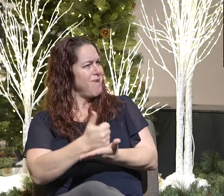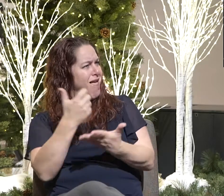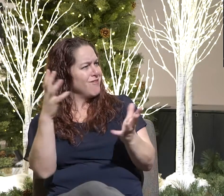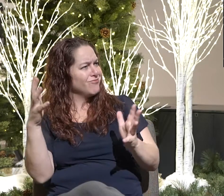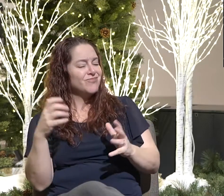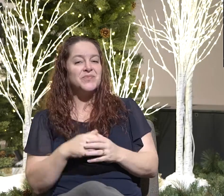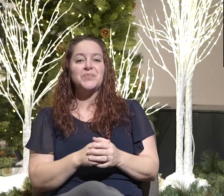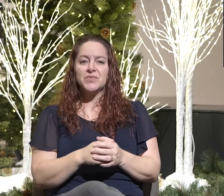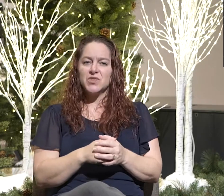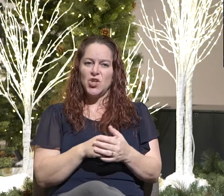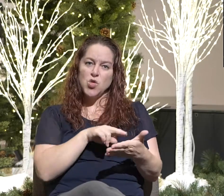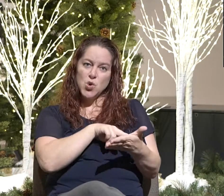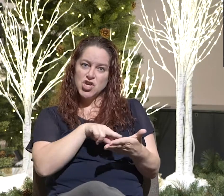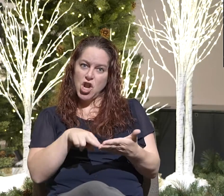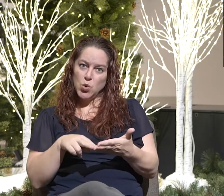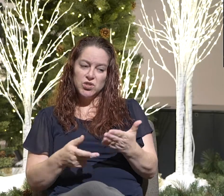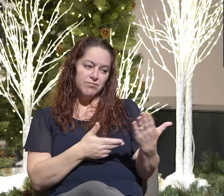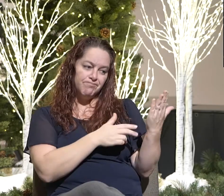grab your notes.